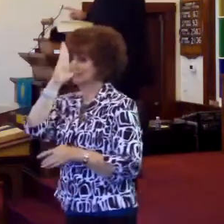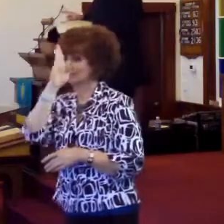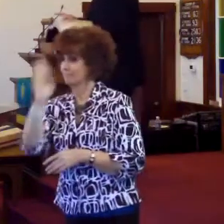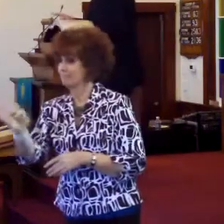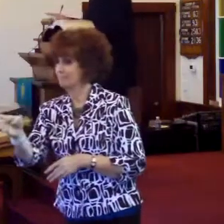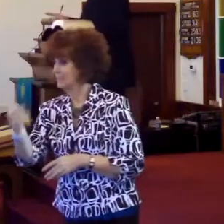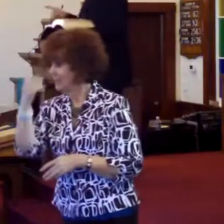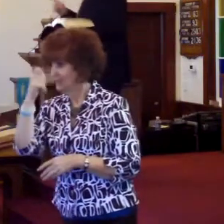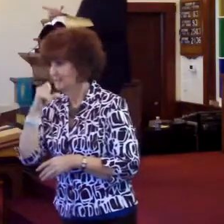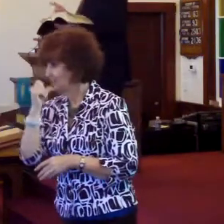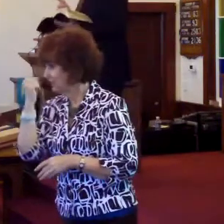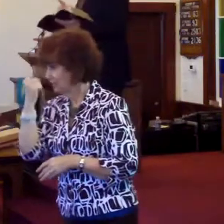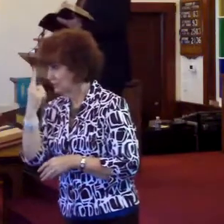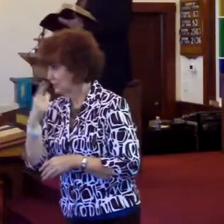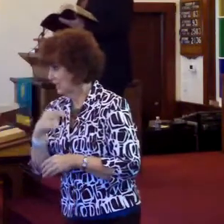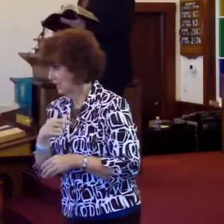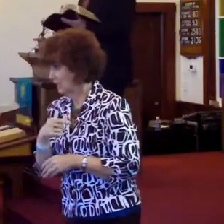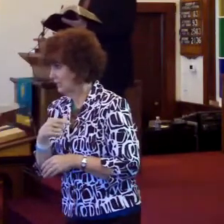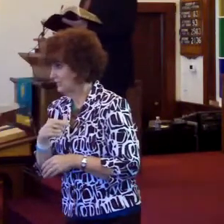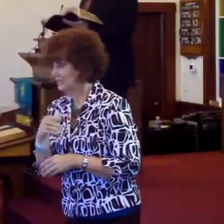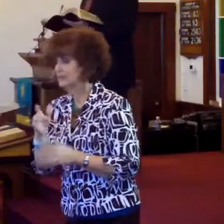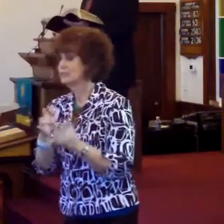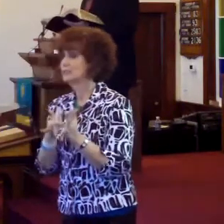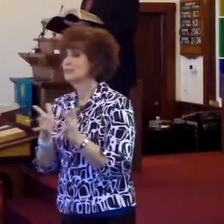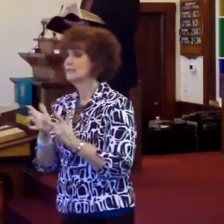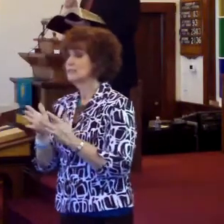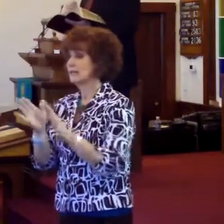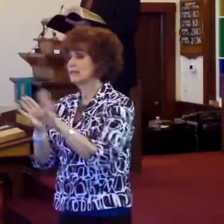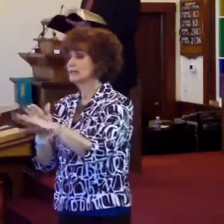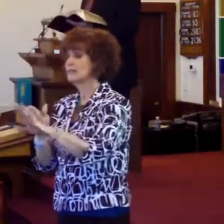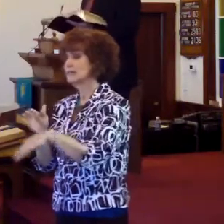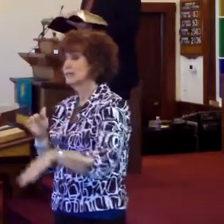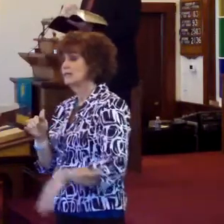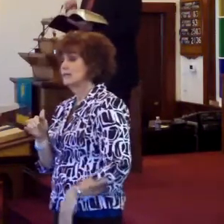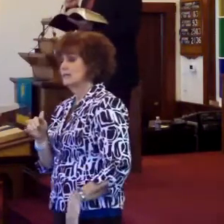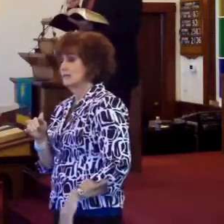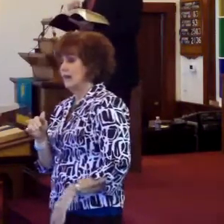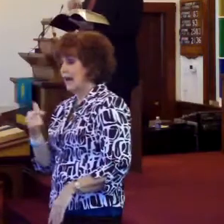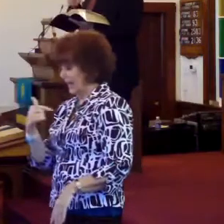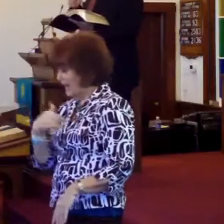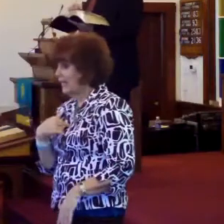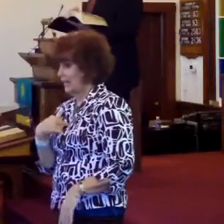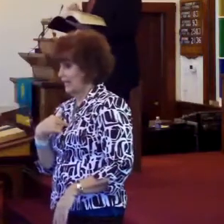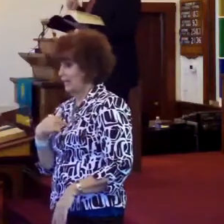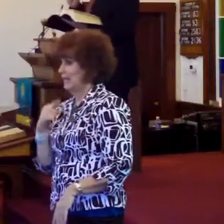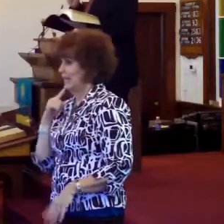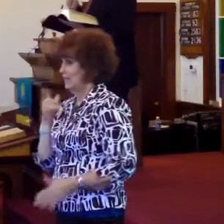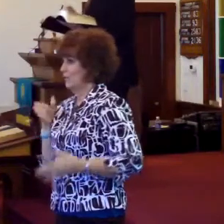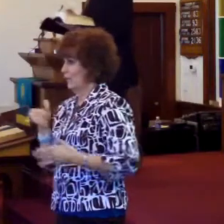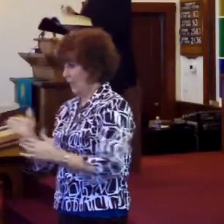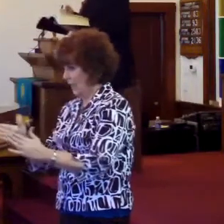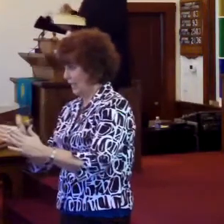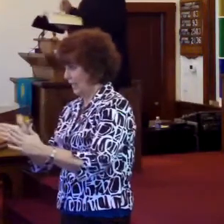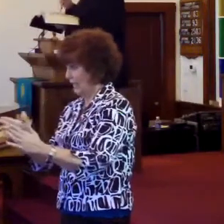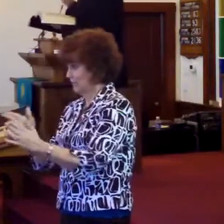did not understand what he was talking about. Look what Jesus says. Jesus said, I am the way, the truth, and